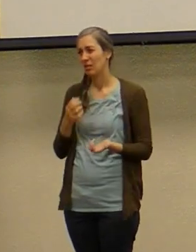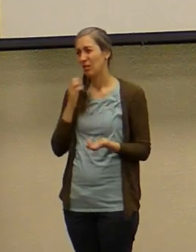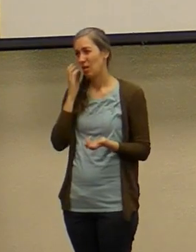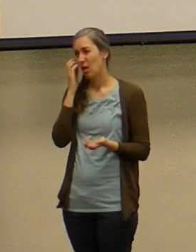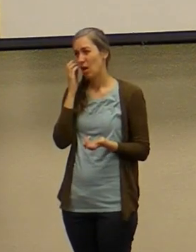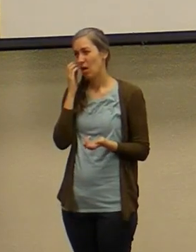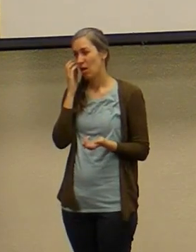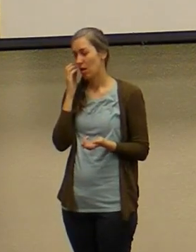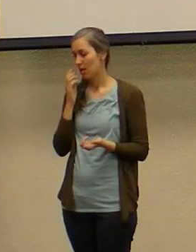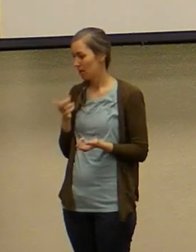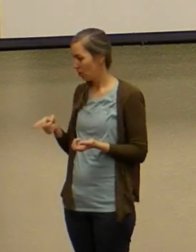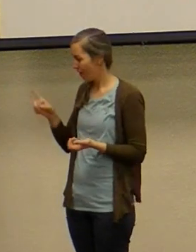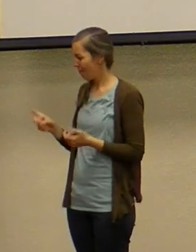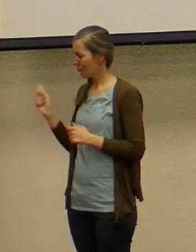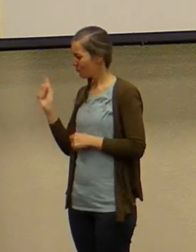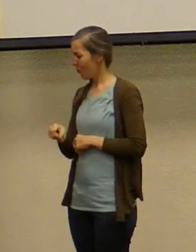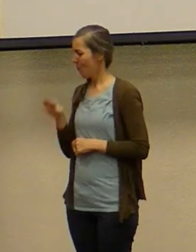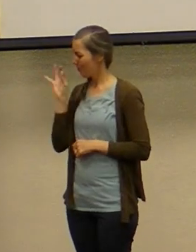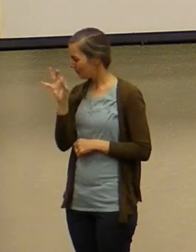you have to go preach